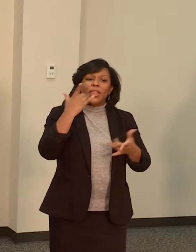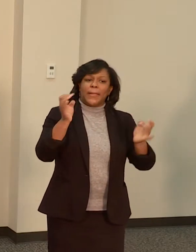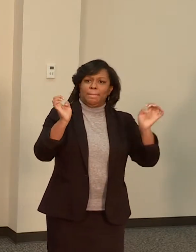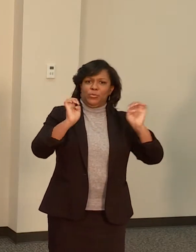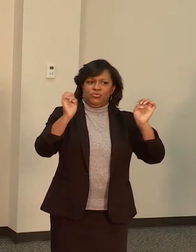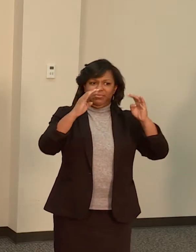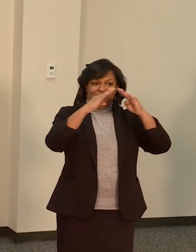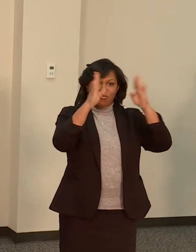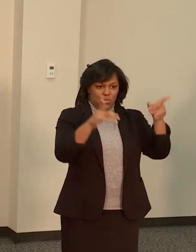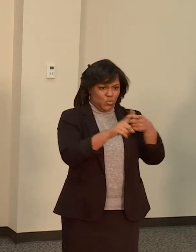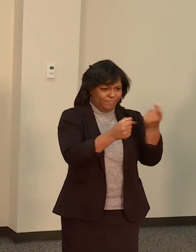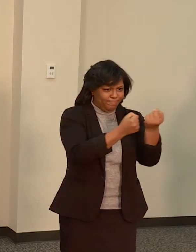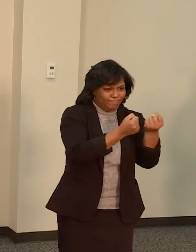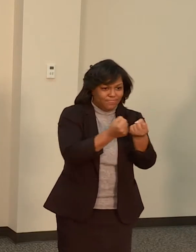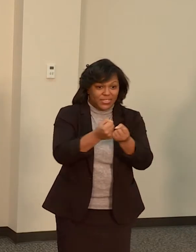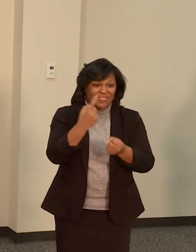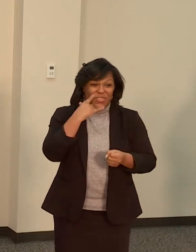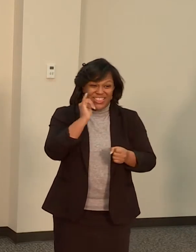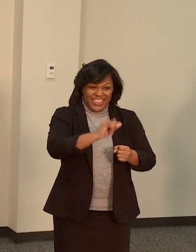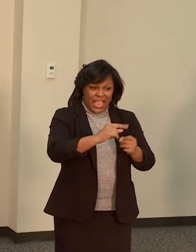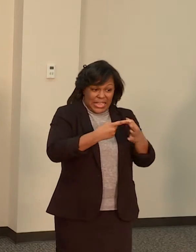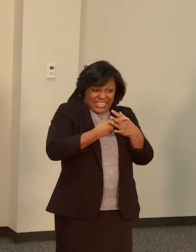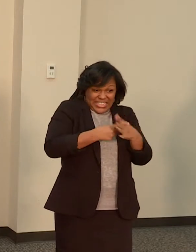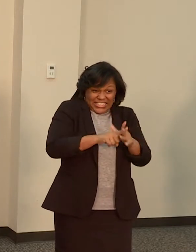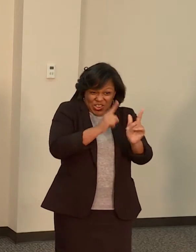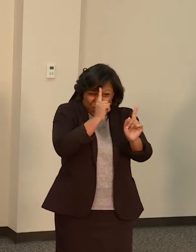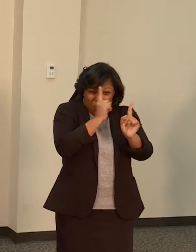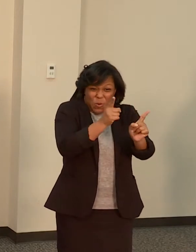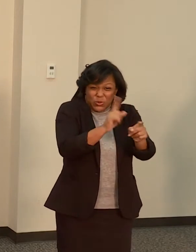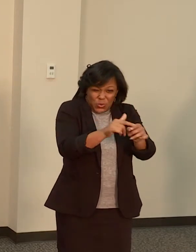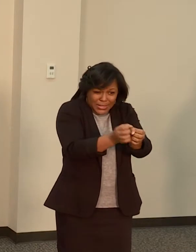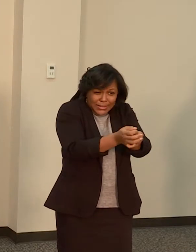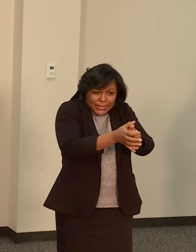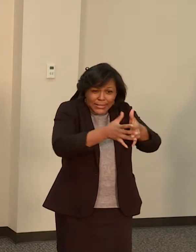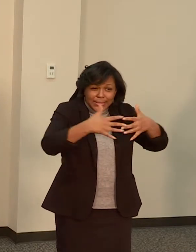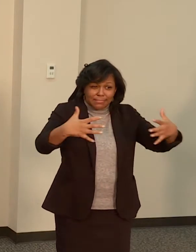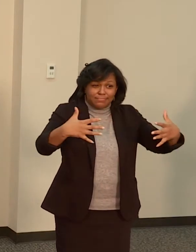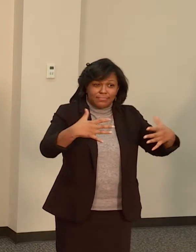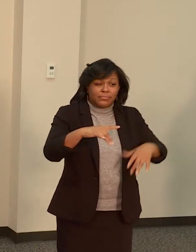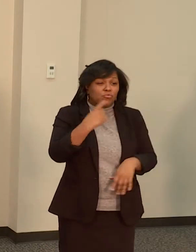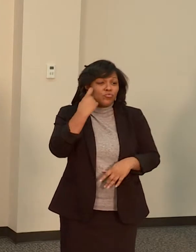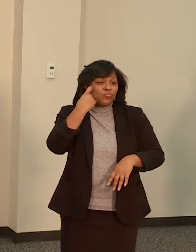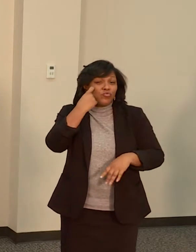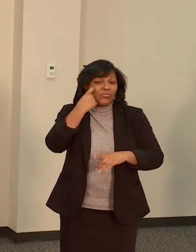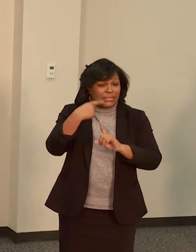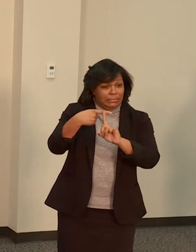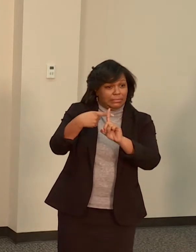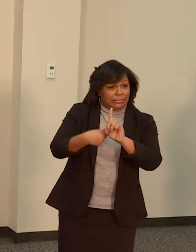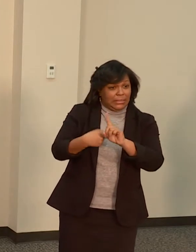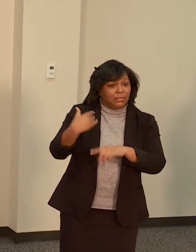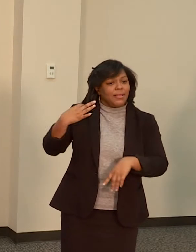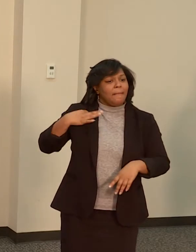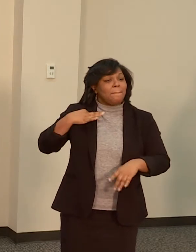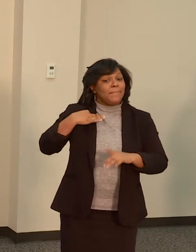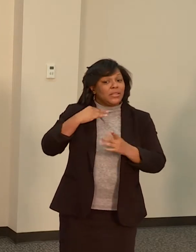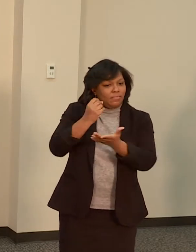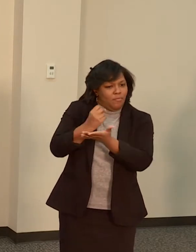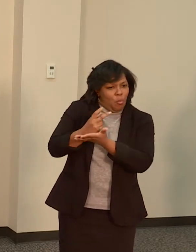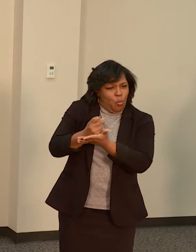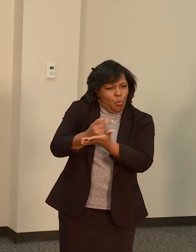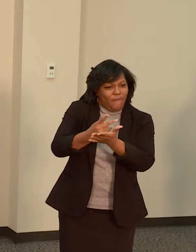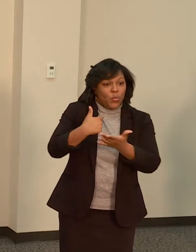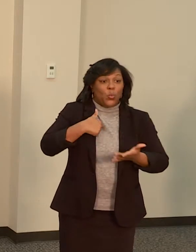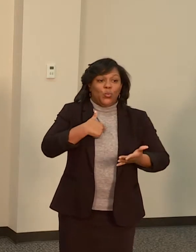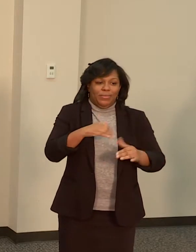capacity. And just last month, the final applications for that funding were approved. And the final payments have gone out serving 538